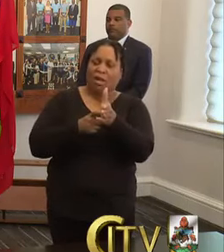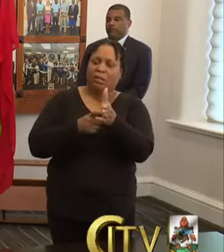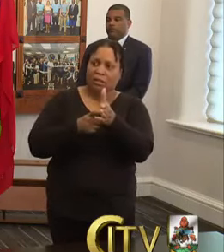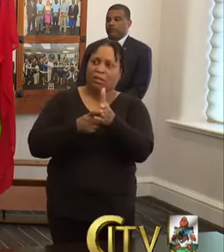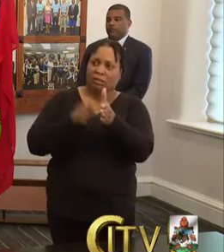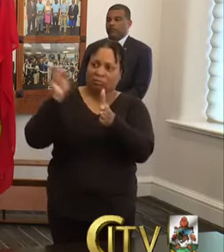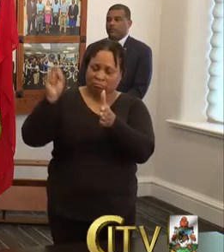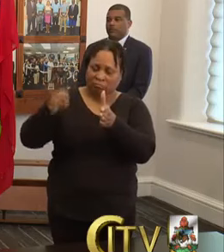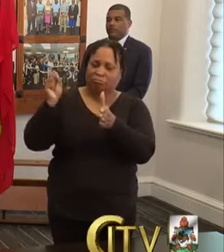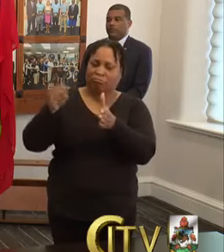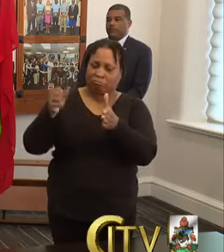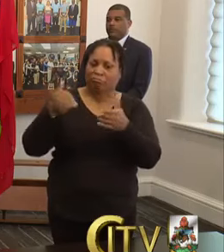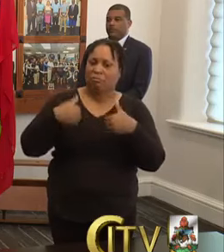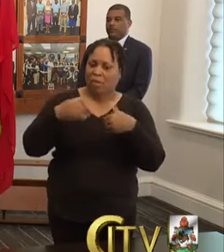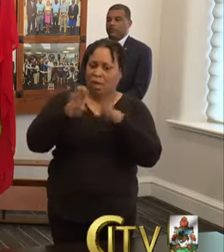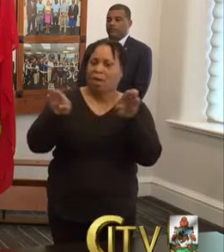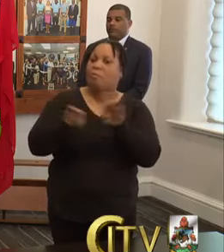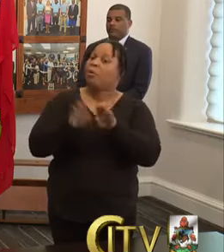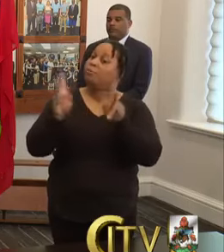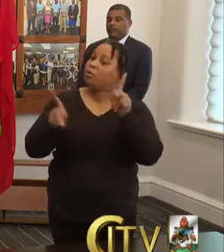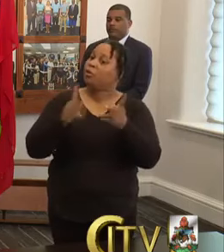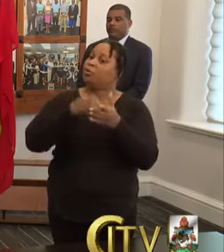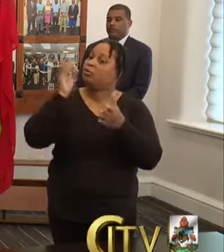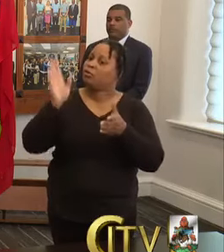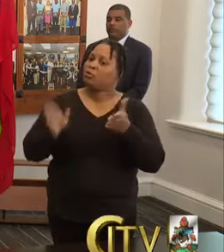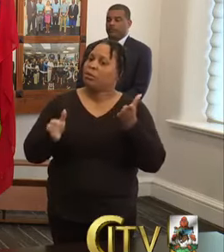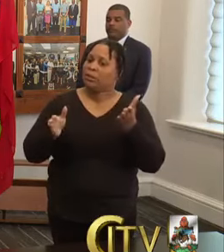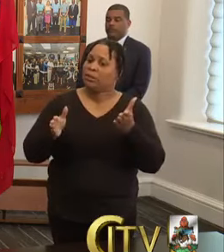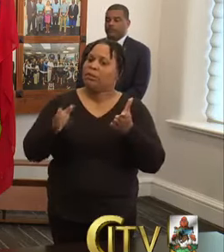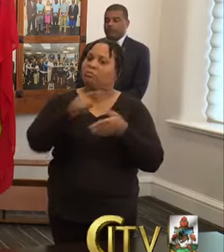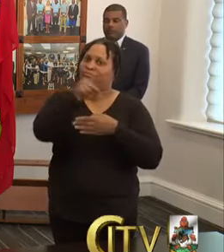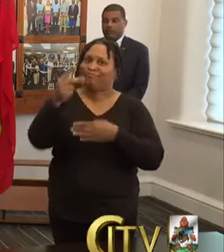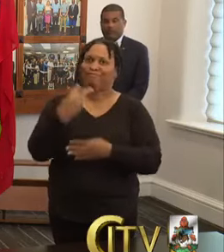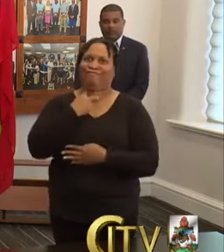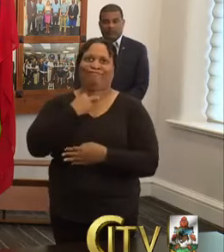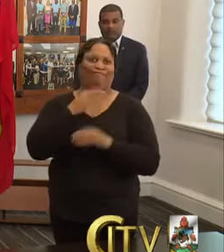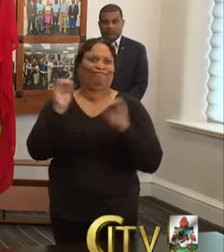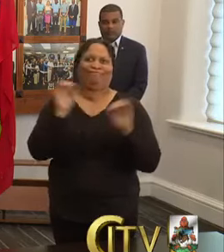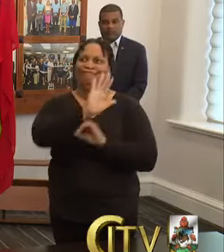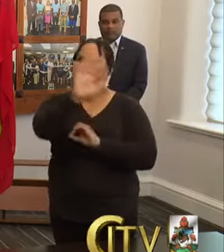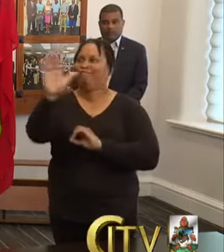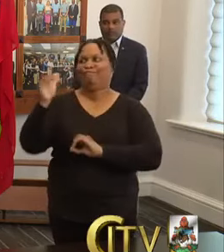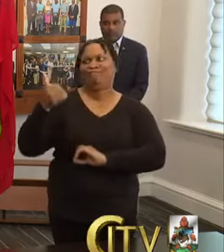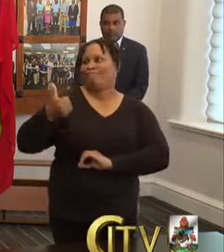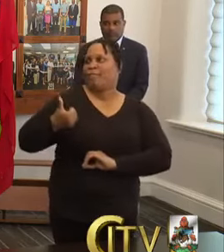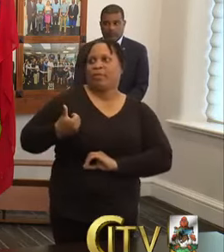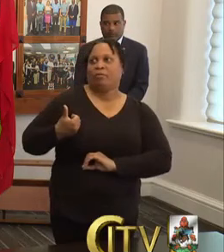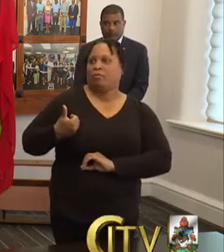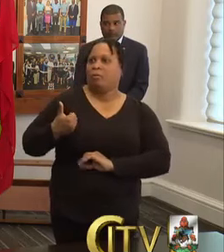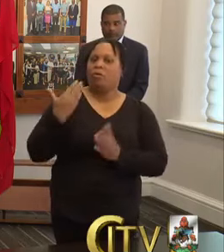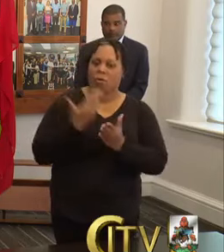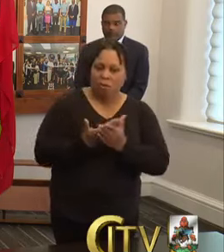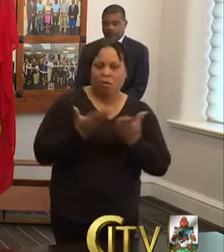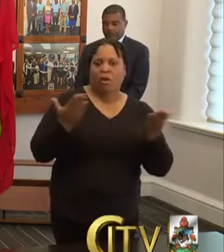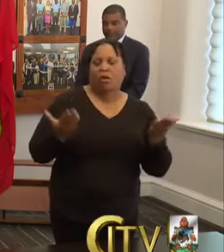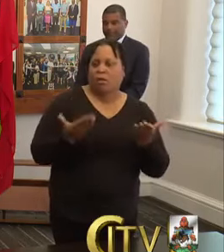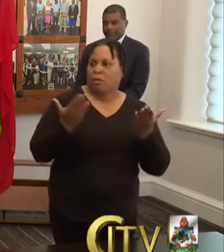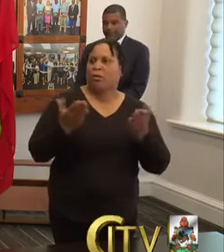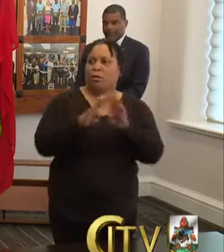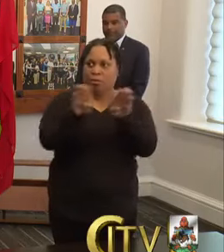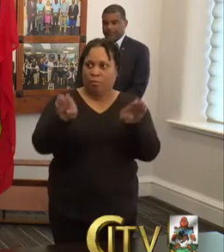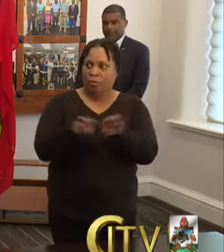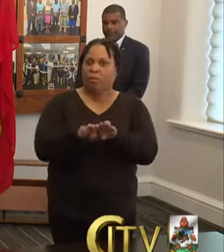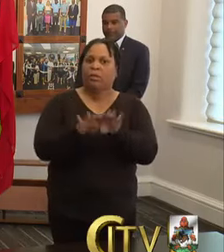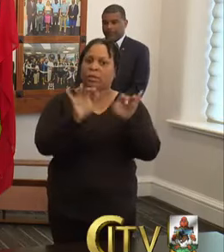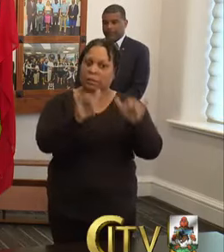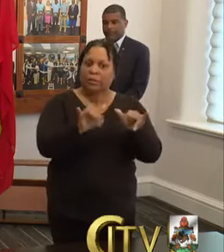should have the Bermudian students, who were stranded due to no fault of their own, home here so they can be